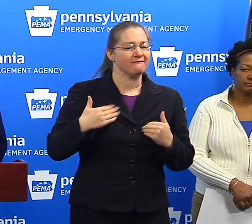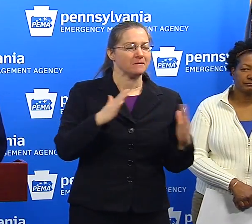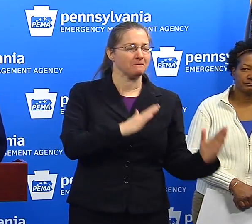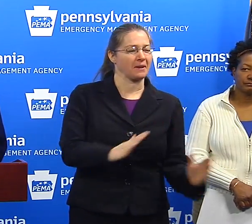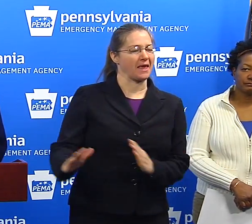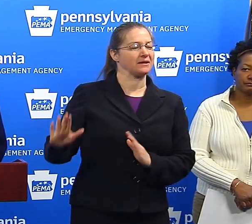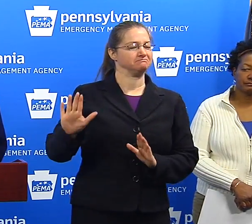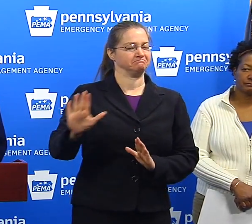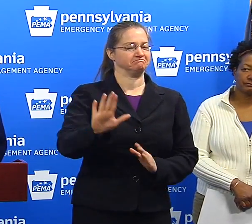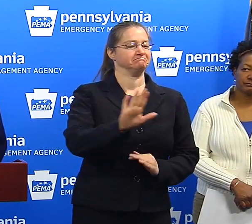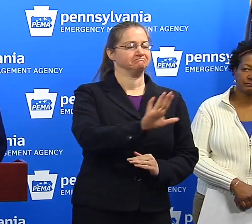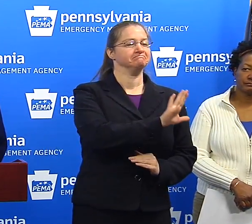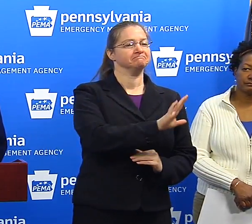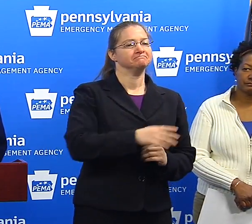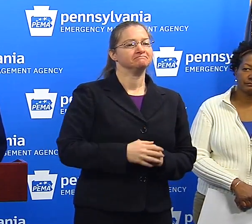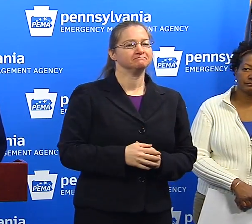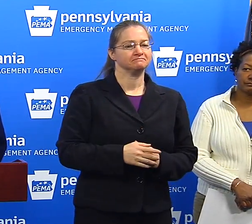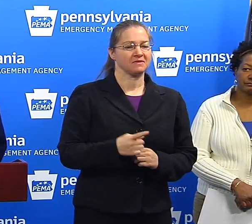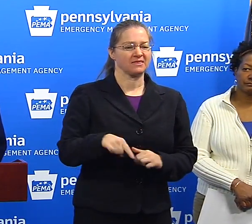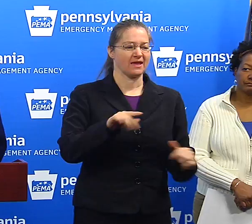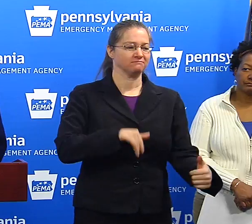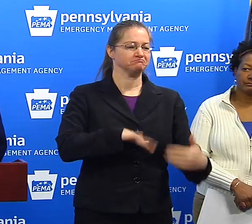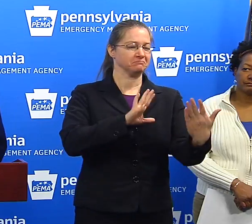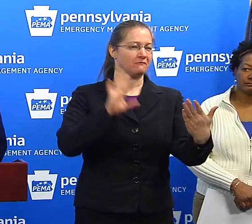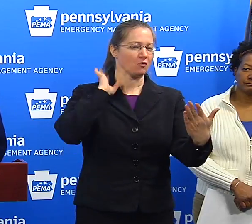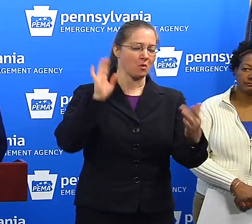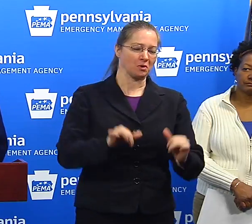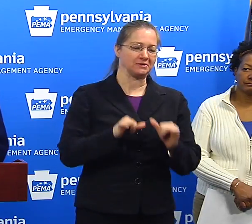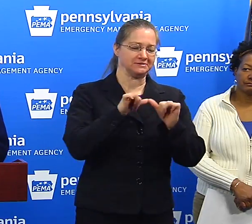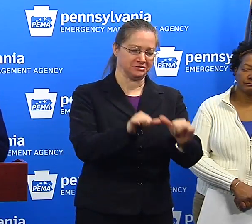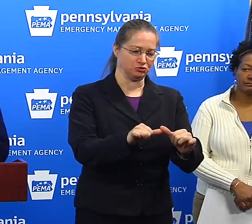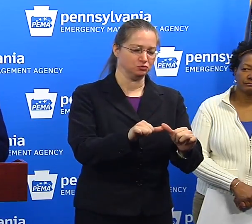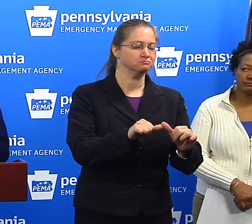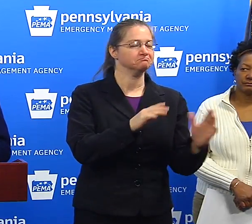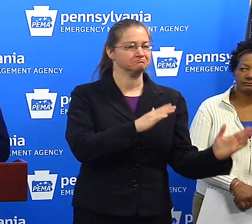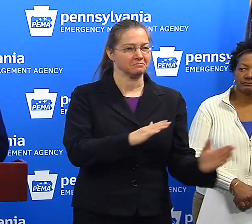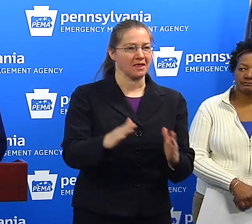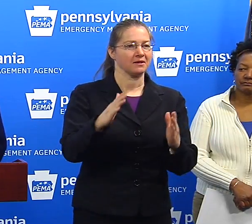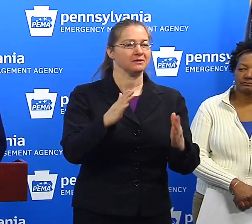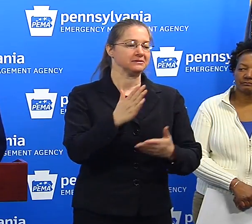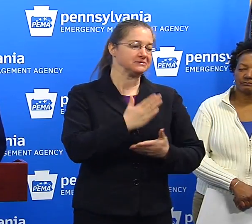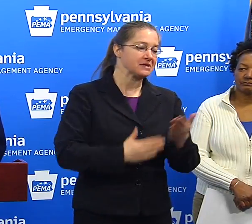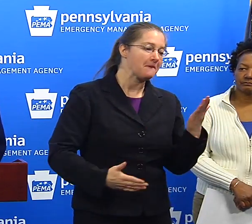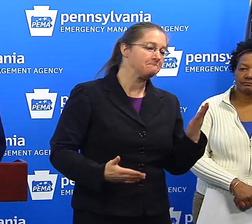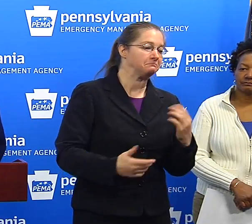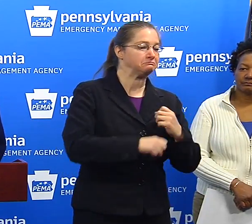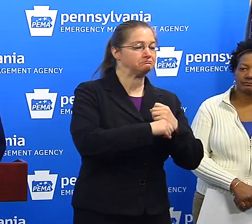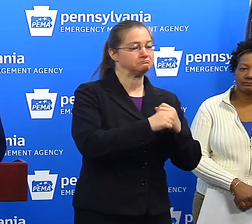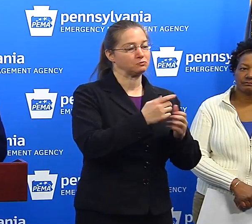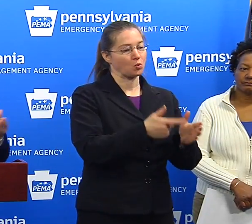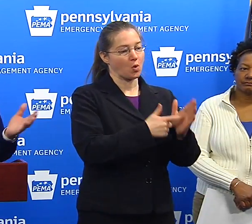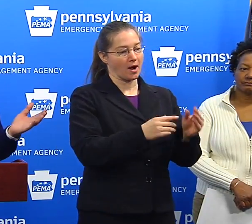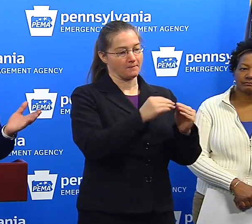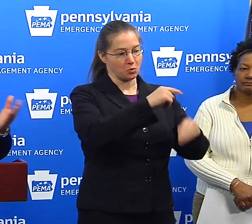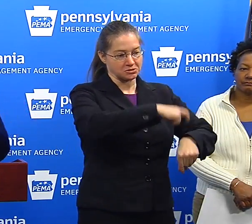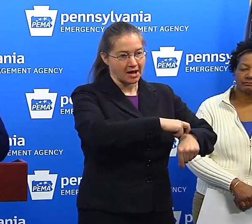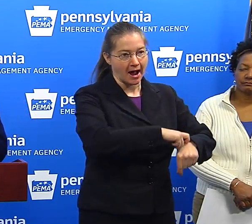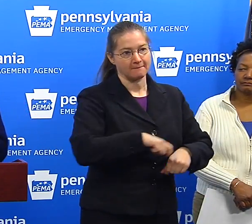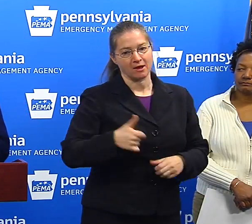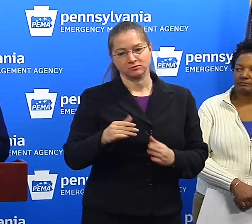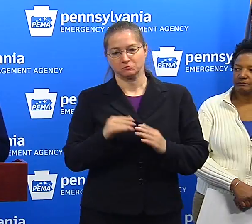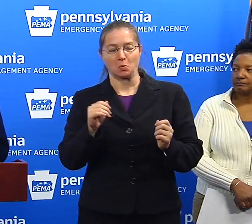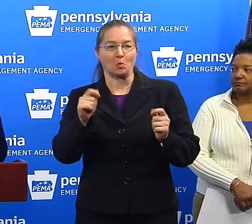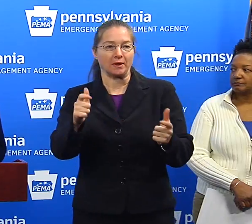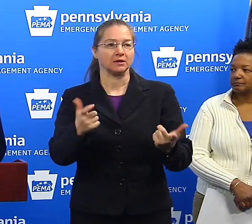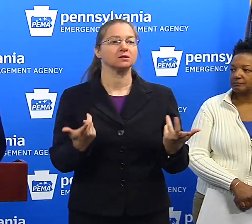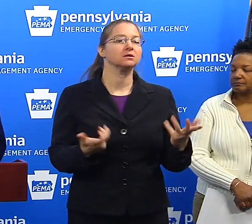own plan for doing that. They've faced this before, and they will continue to do that. Some of them will take longer than others to get out. But we have,